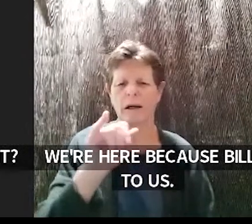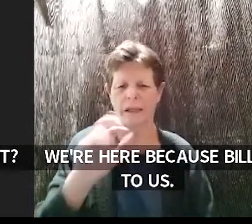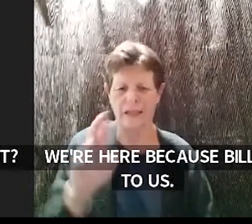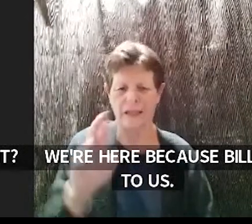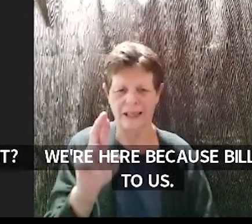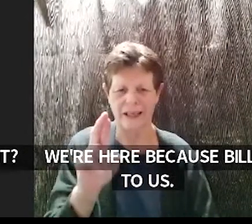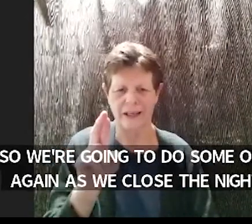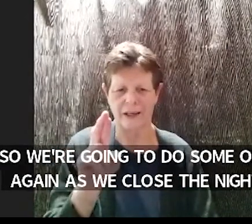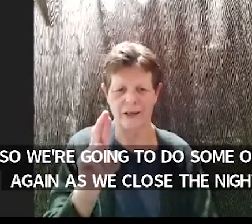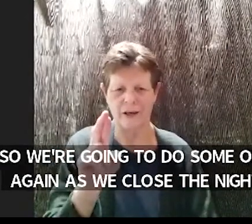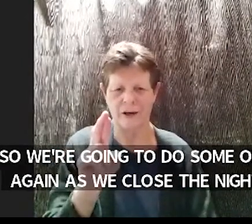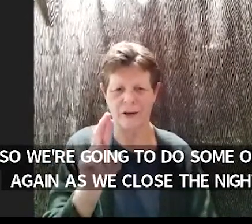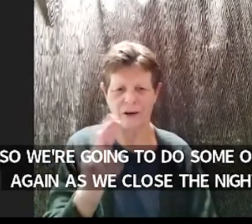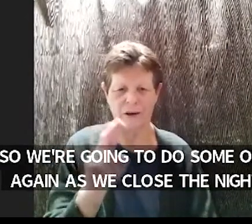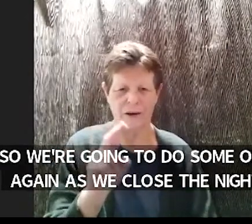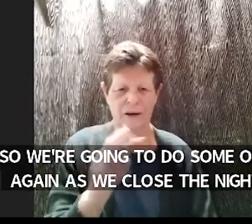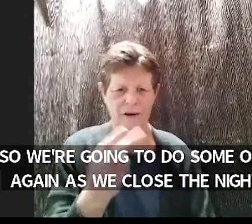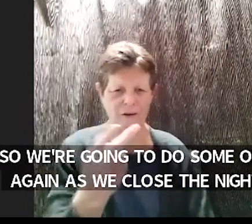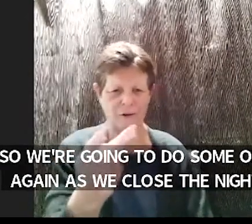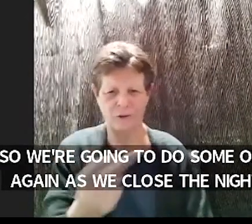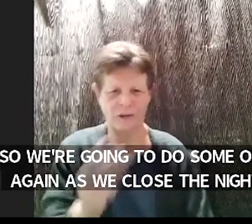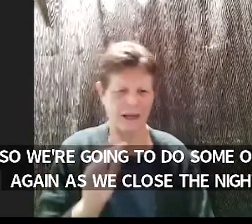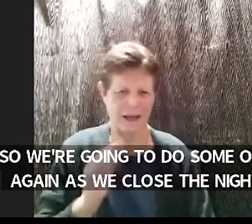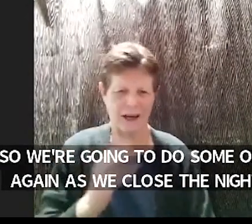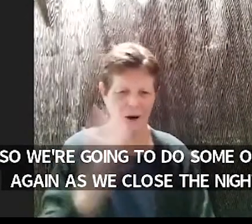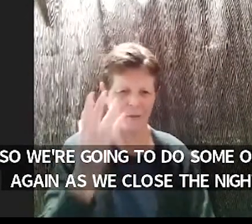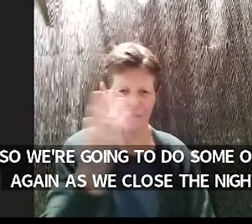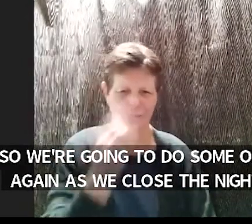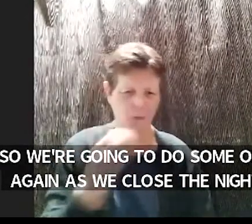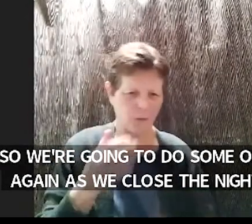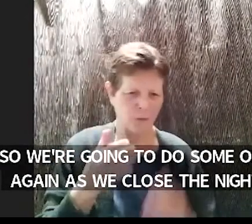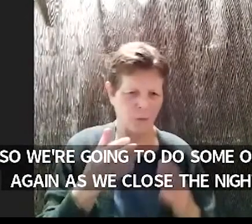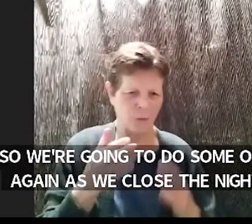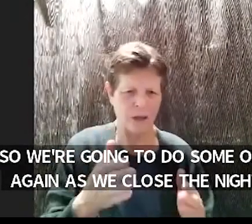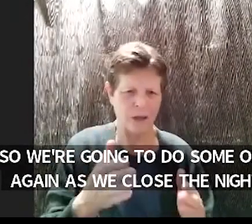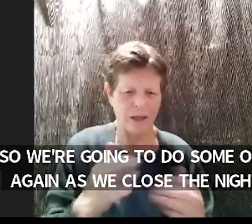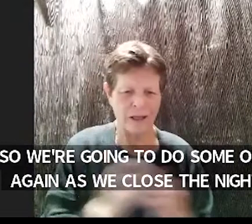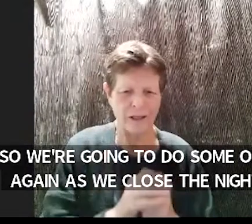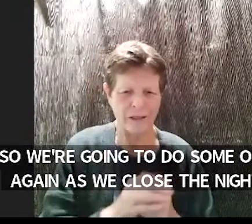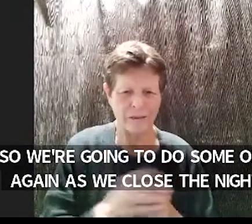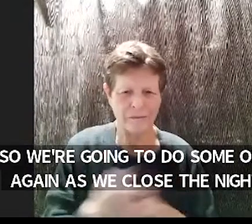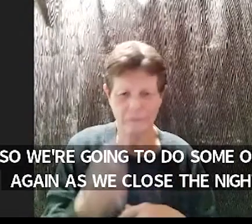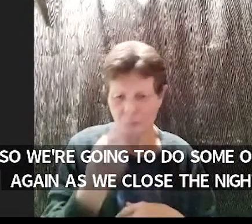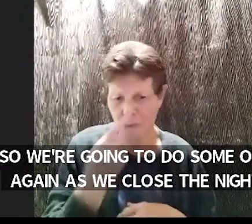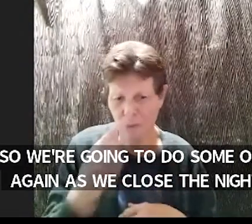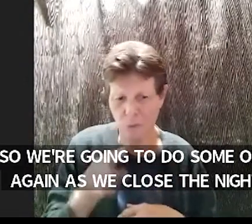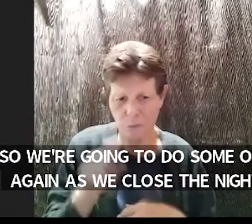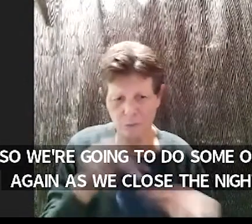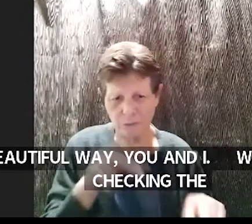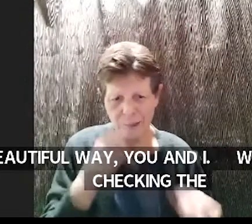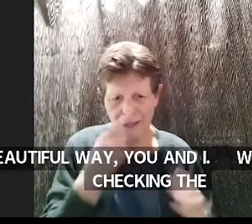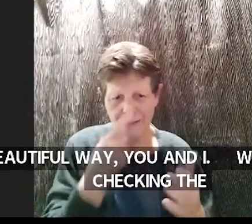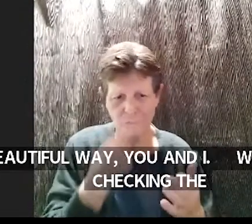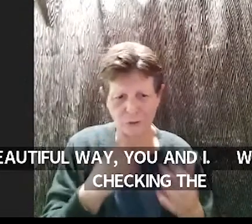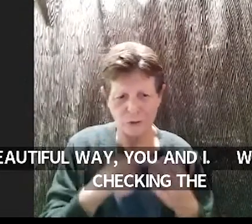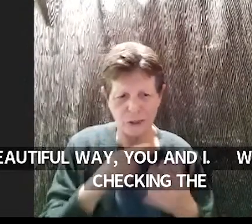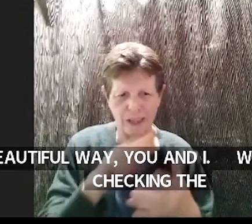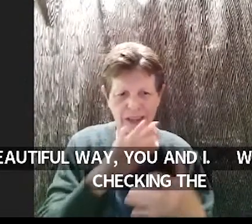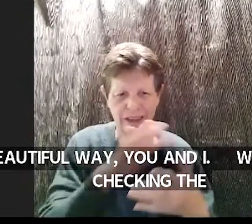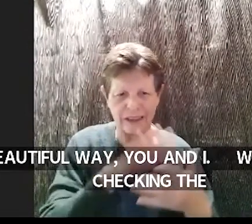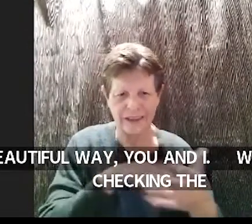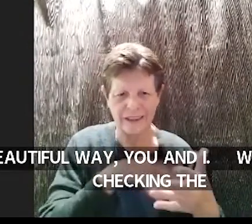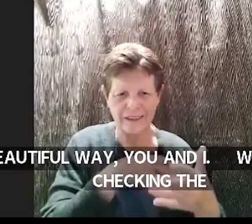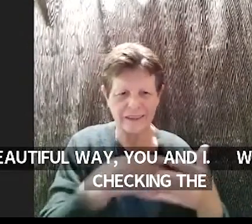way you and i um would you mind checking the schedule in the google drive that should tell us when we're back